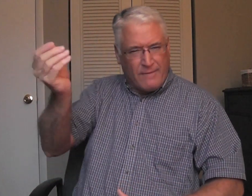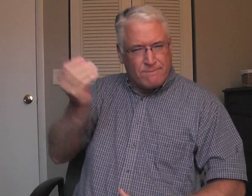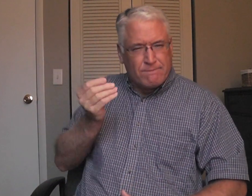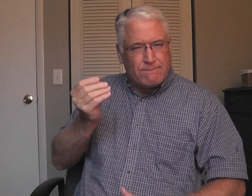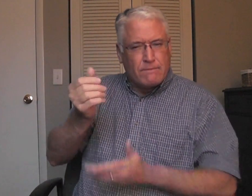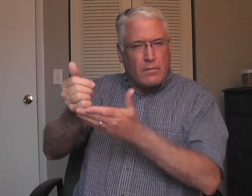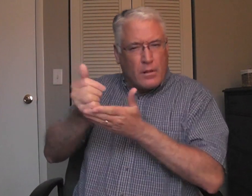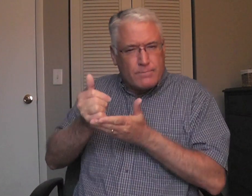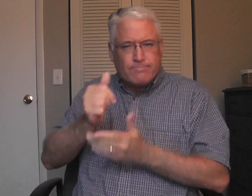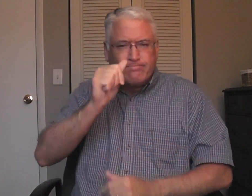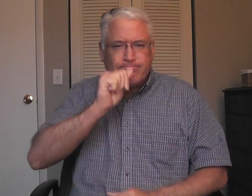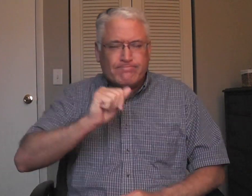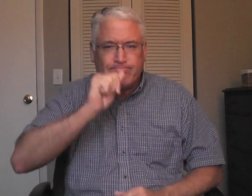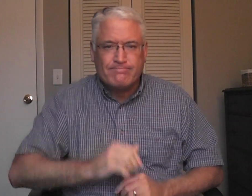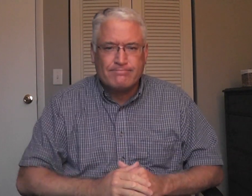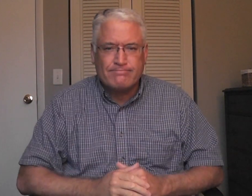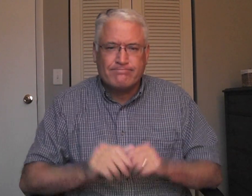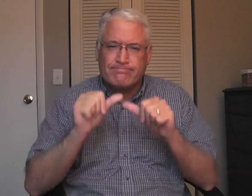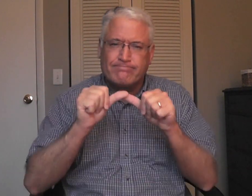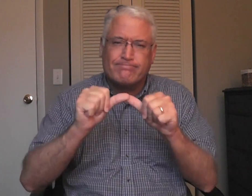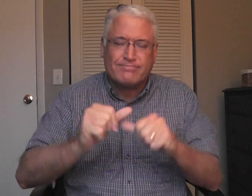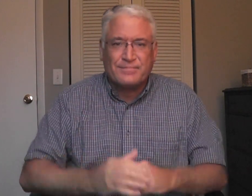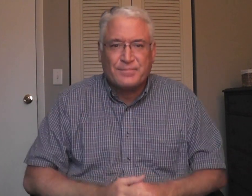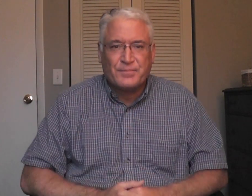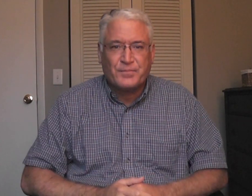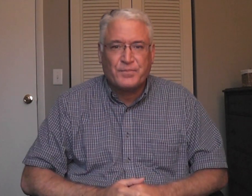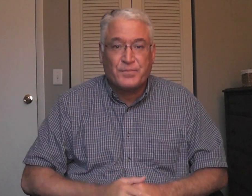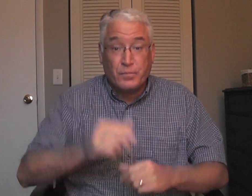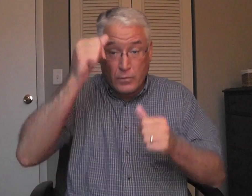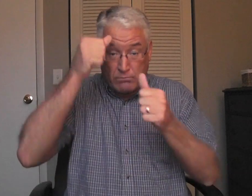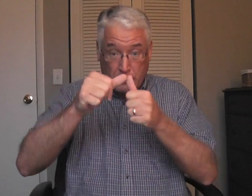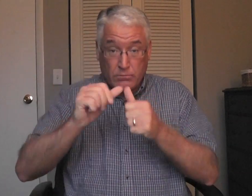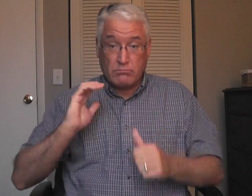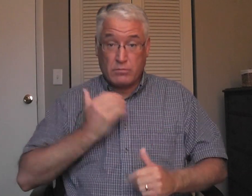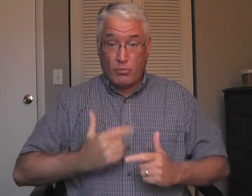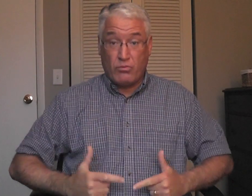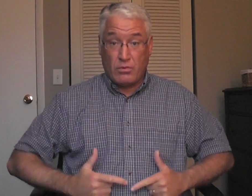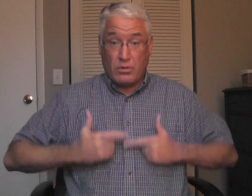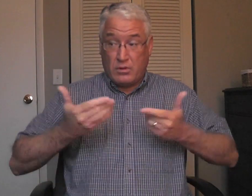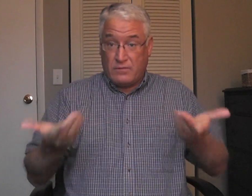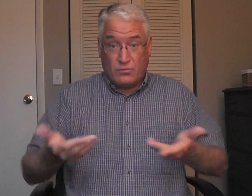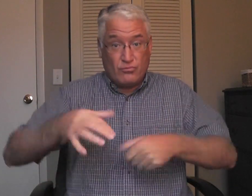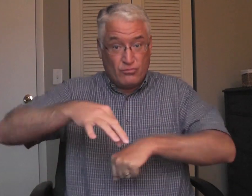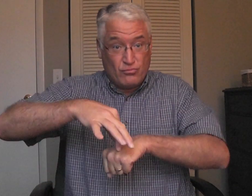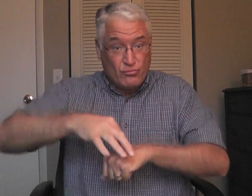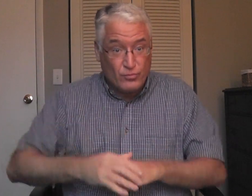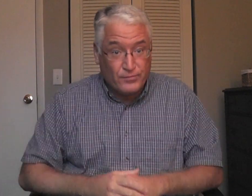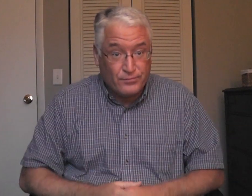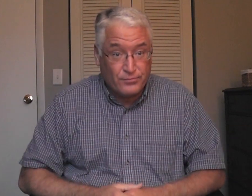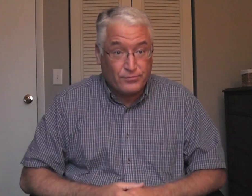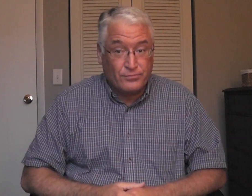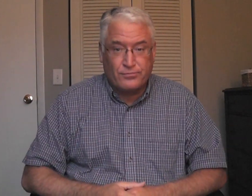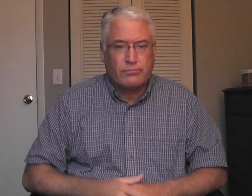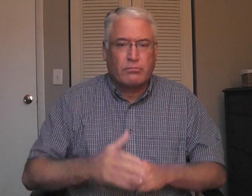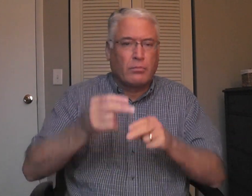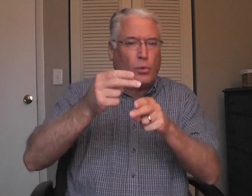to give you the patience that you need to endure with others. Remember that our life here on earth